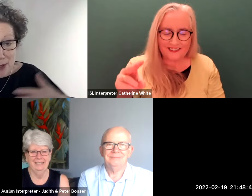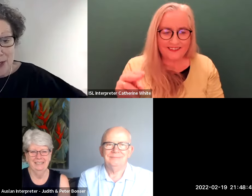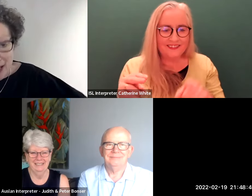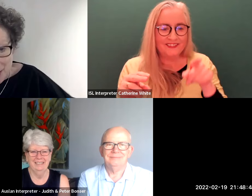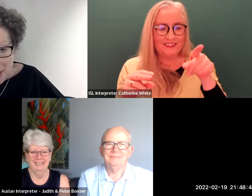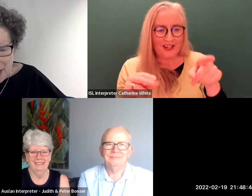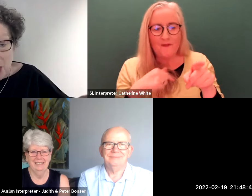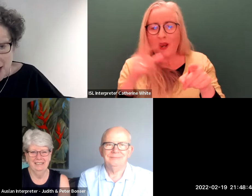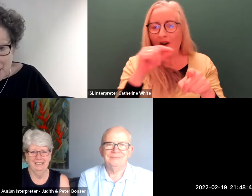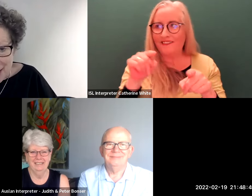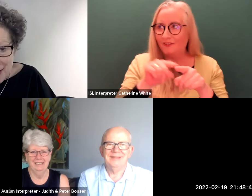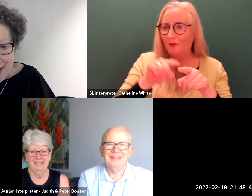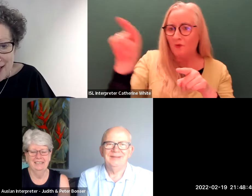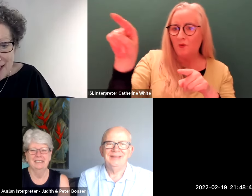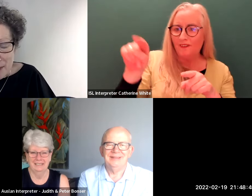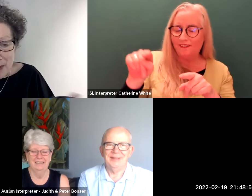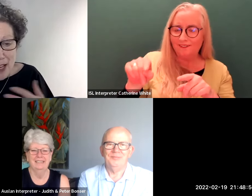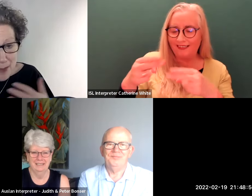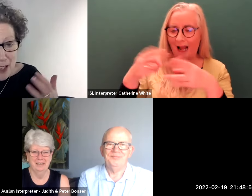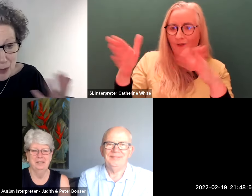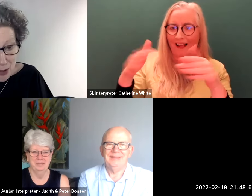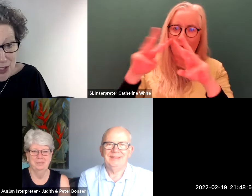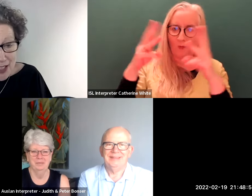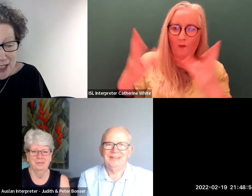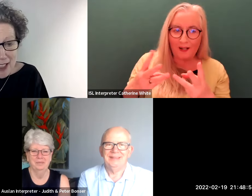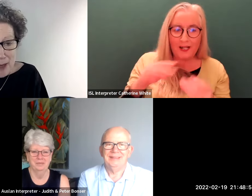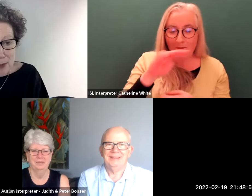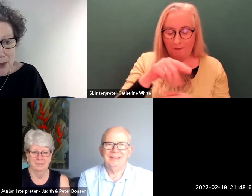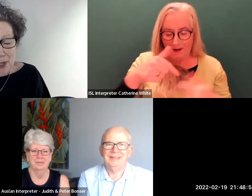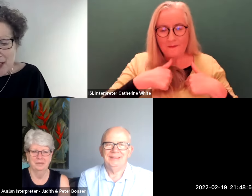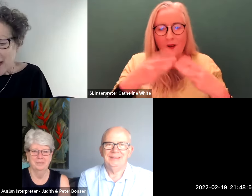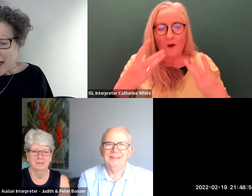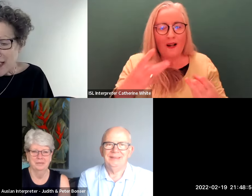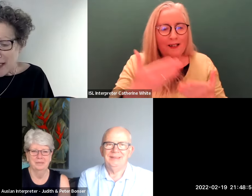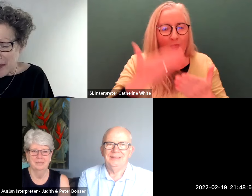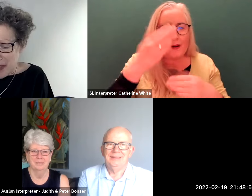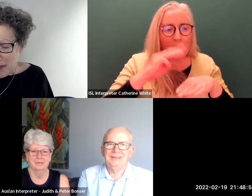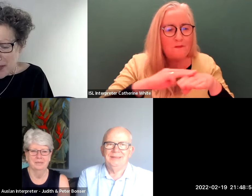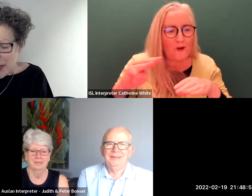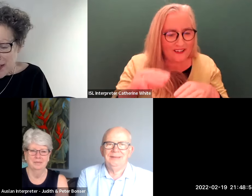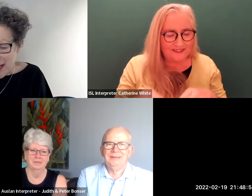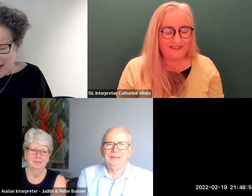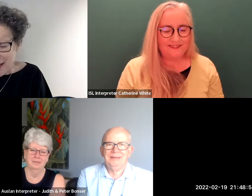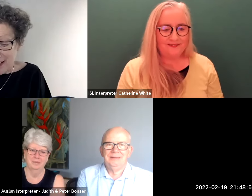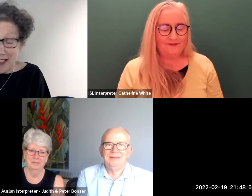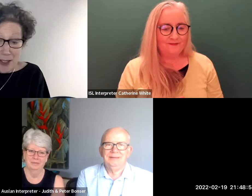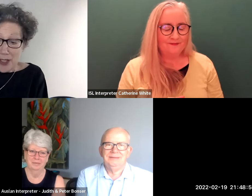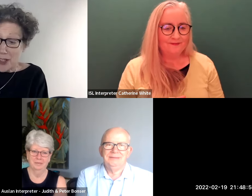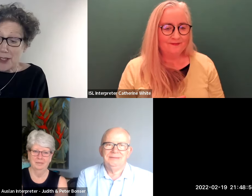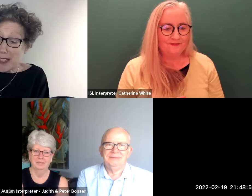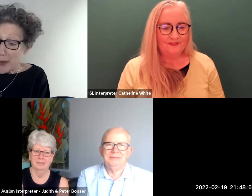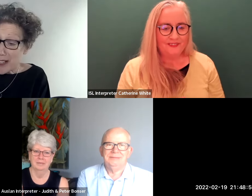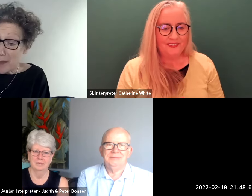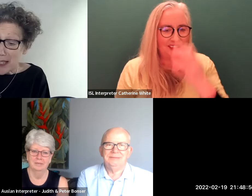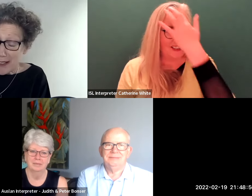you like what i would call the outer what the wider world people like me who want to learn a little bit more uh but and i do